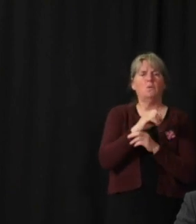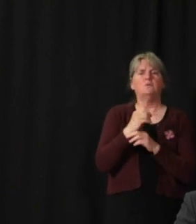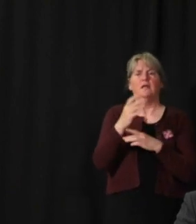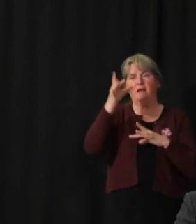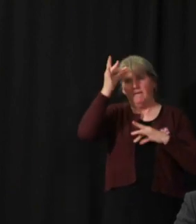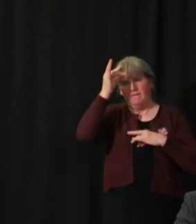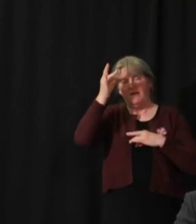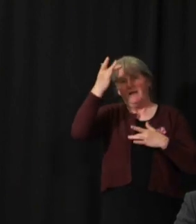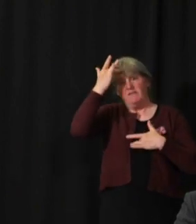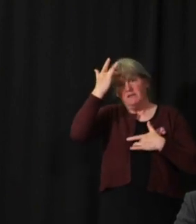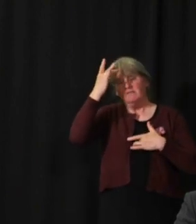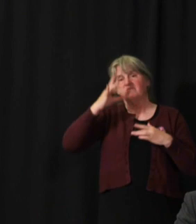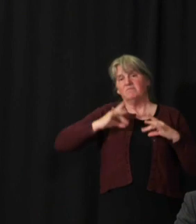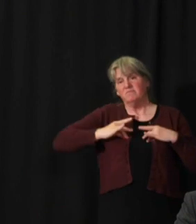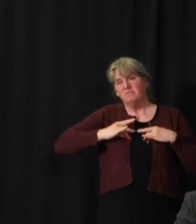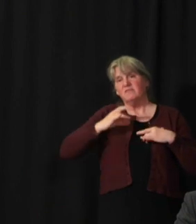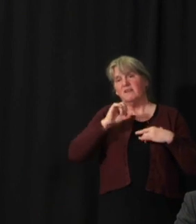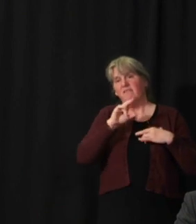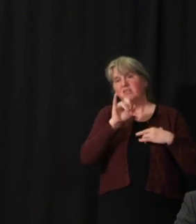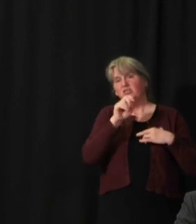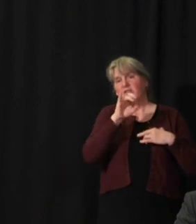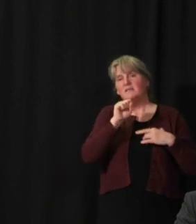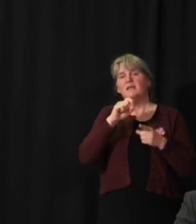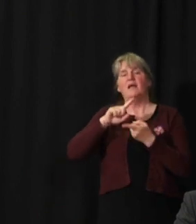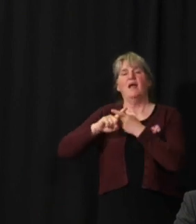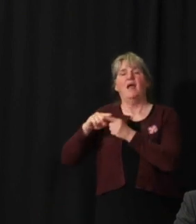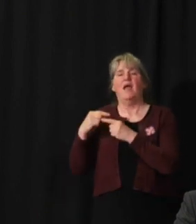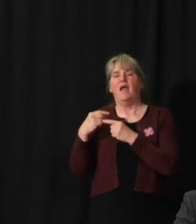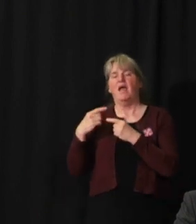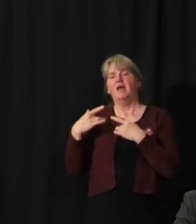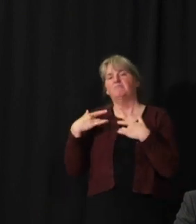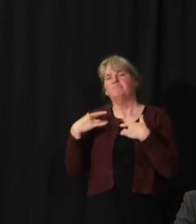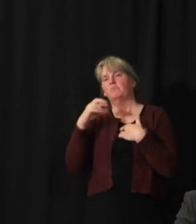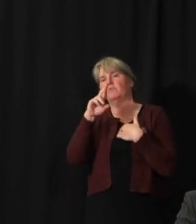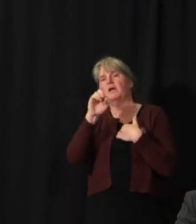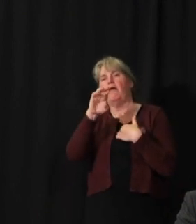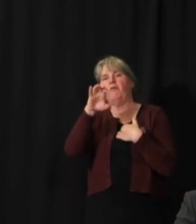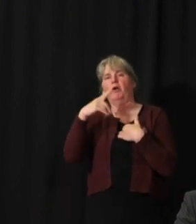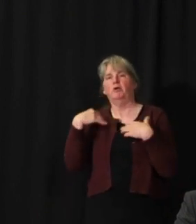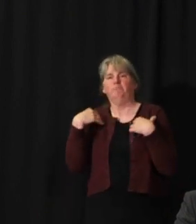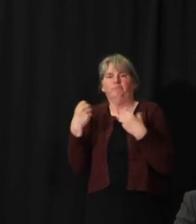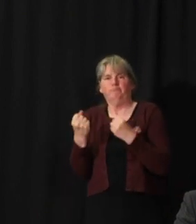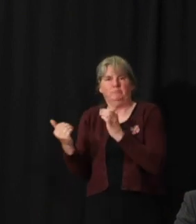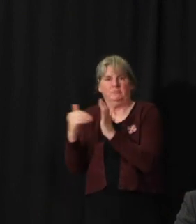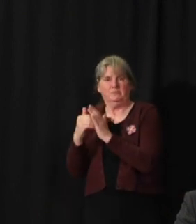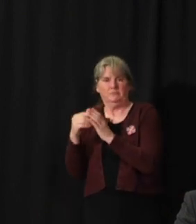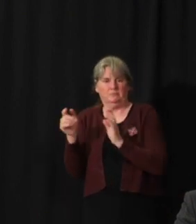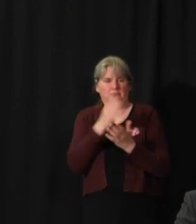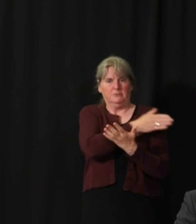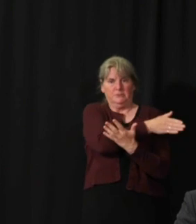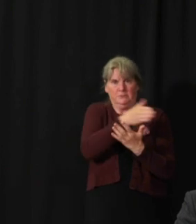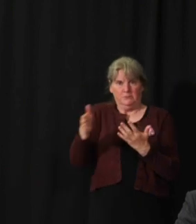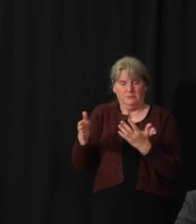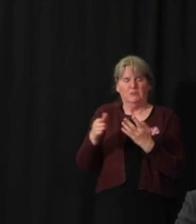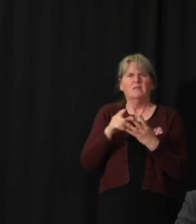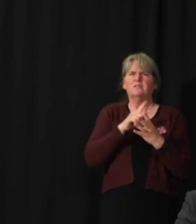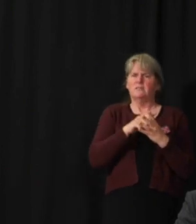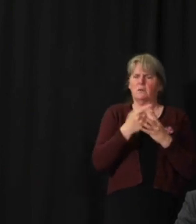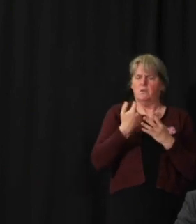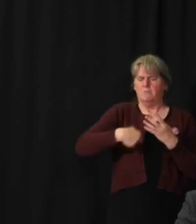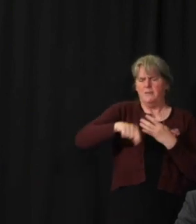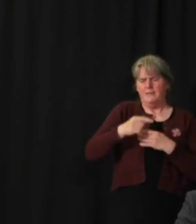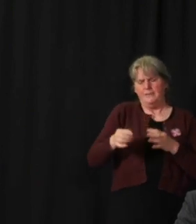yeah, really quite recent information. So we made the original decision based really